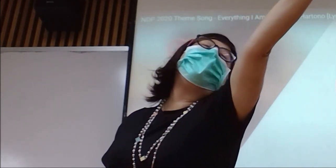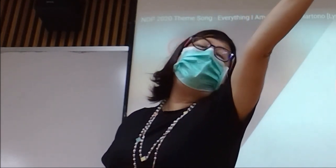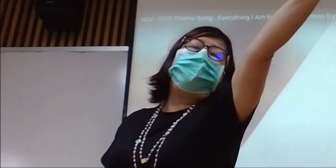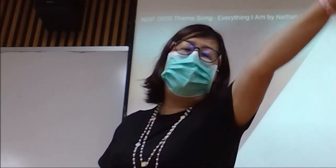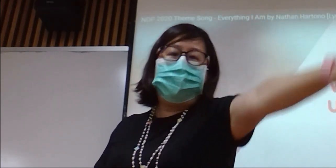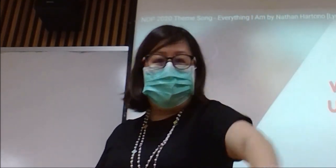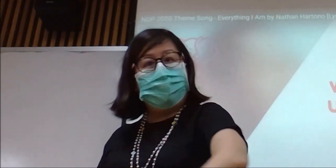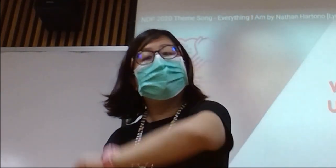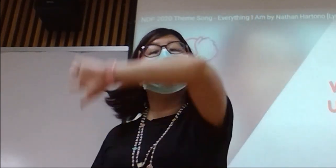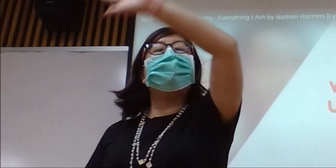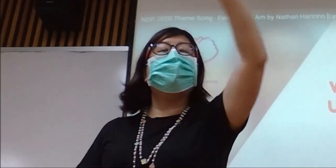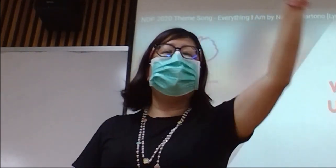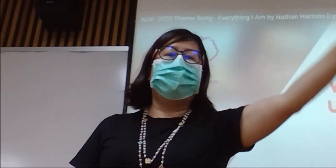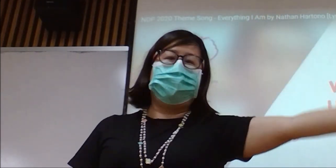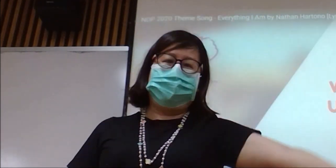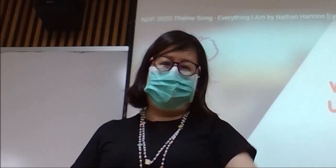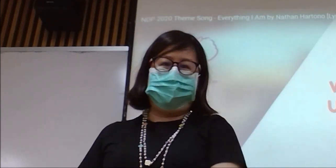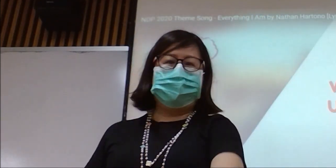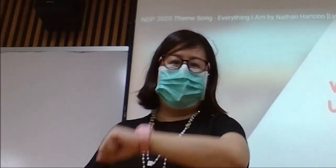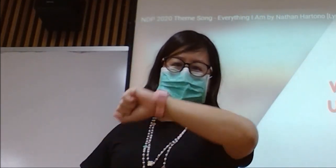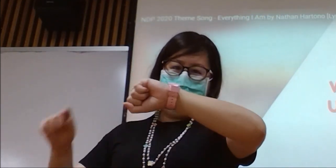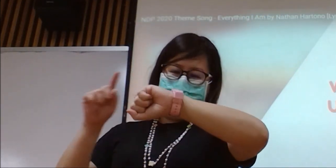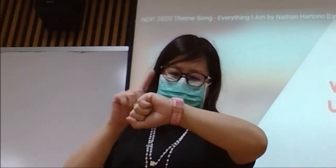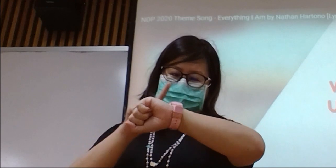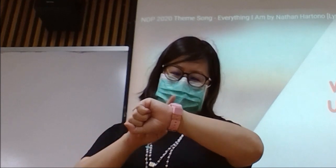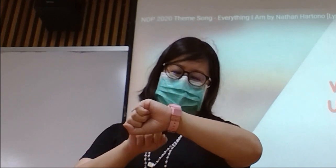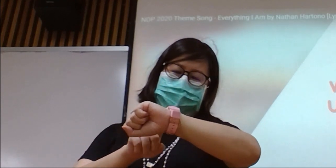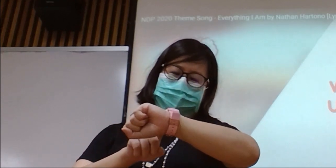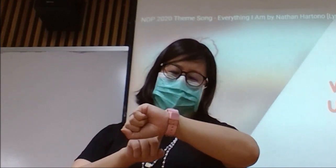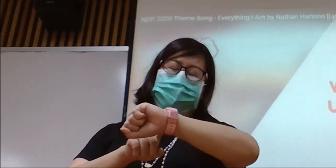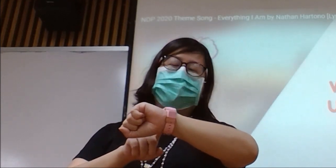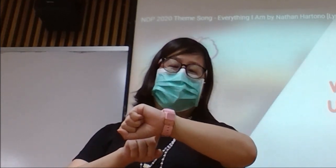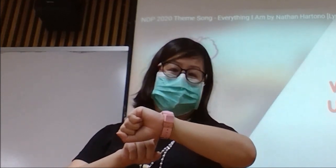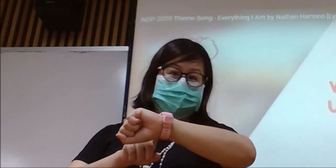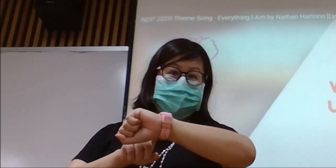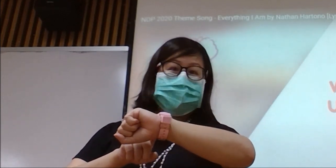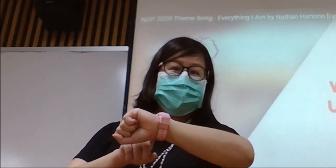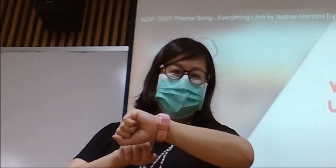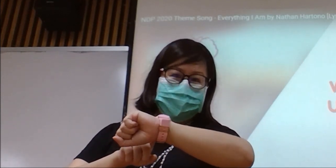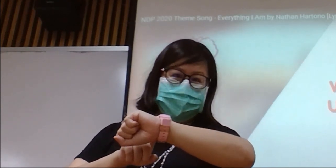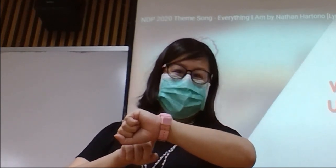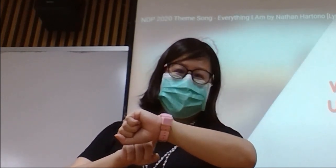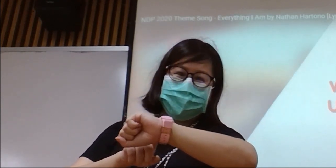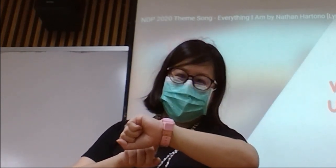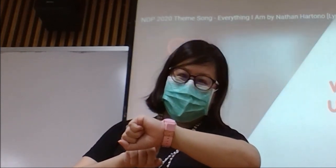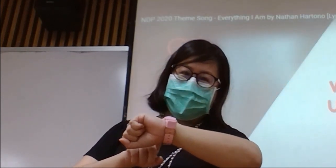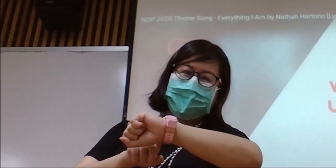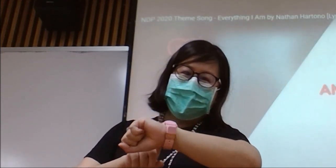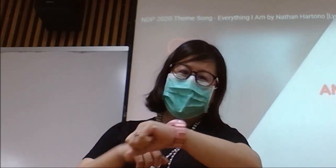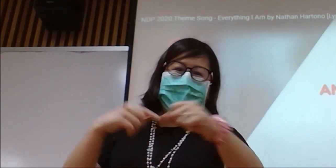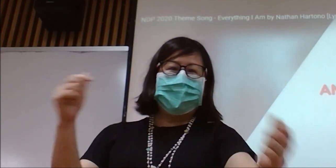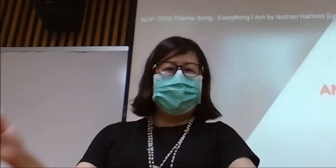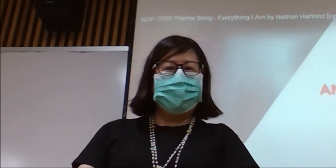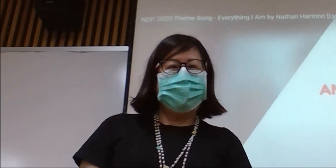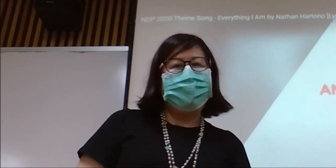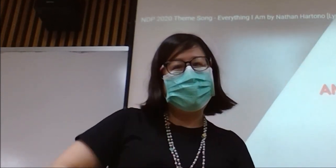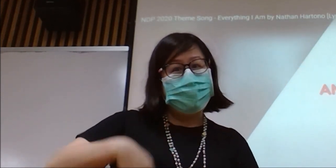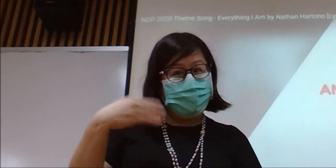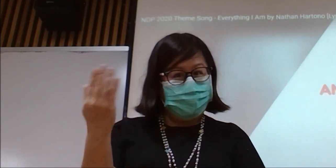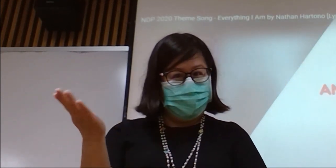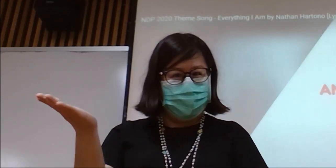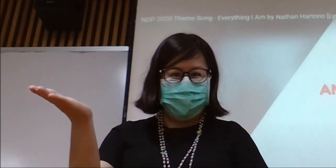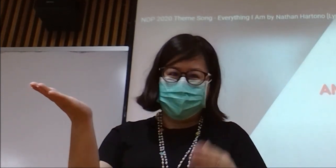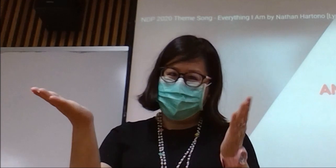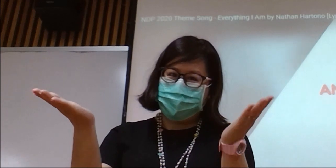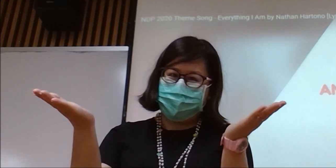We'll have the universe in time And